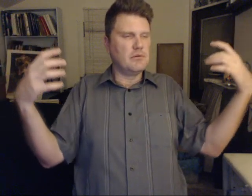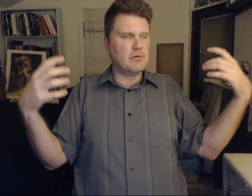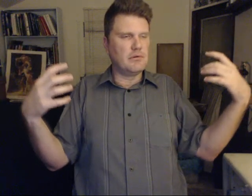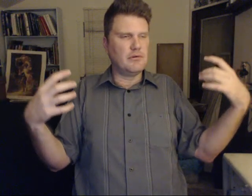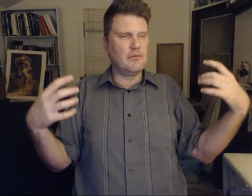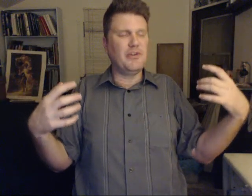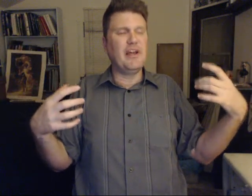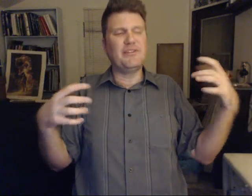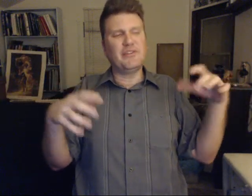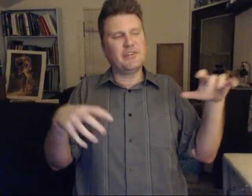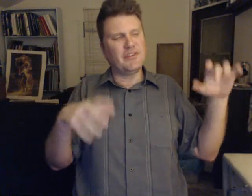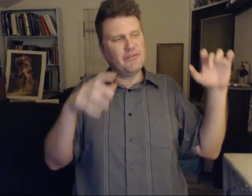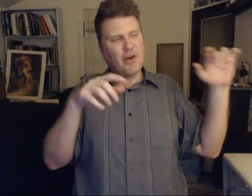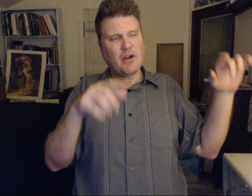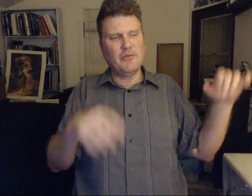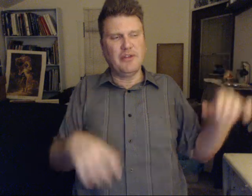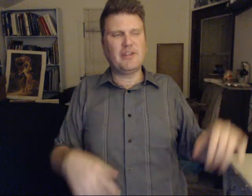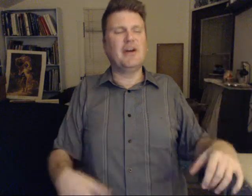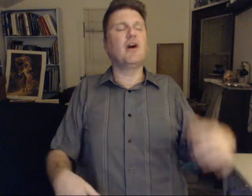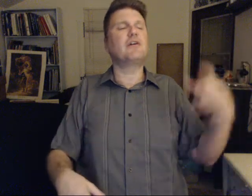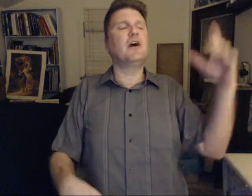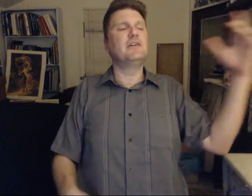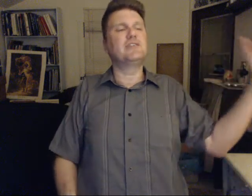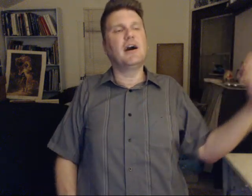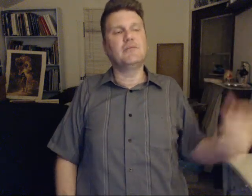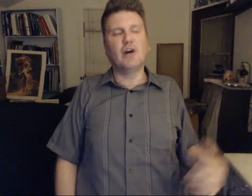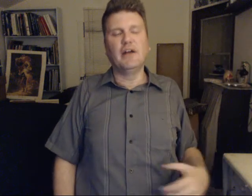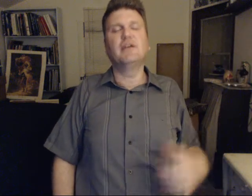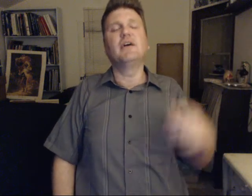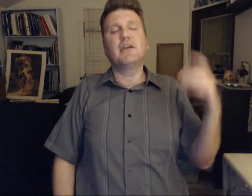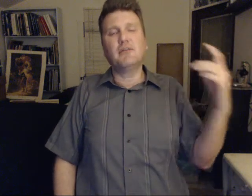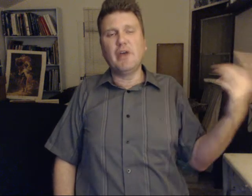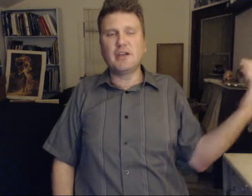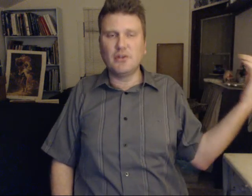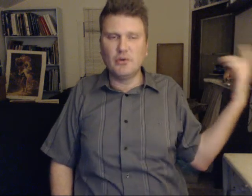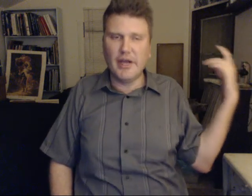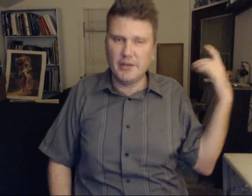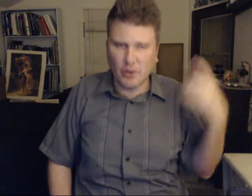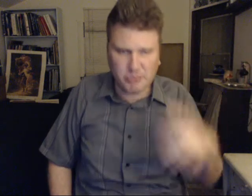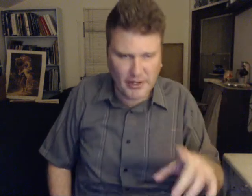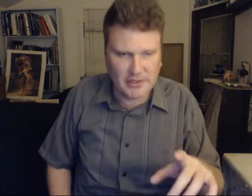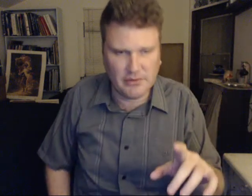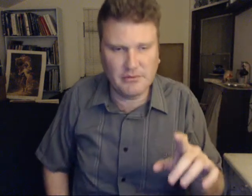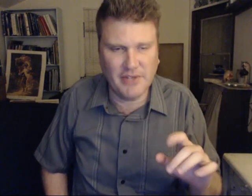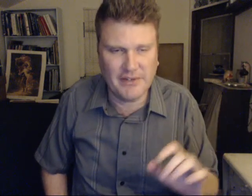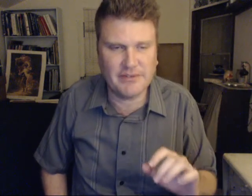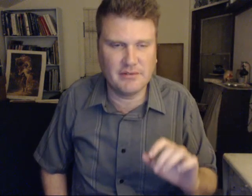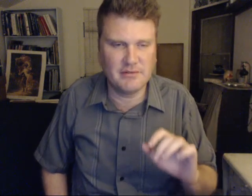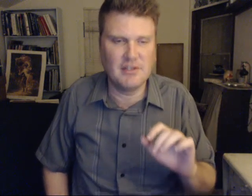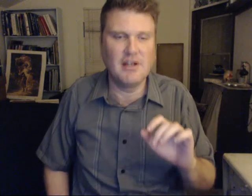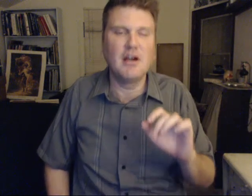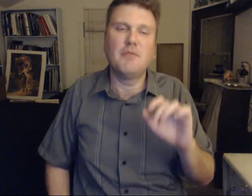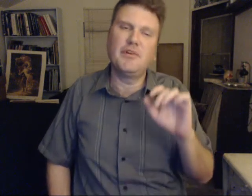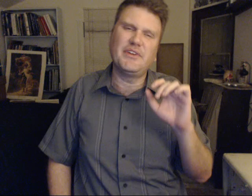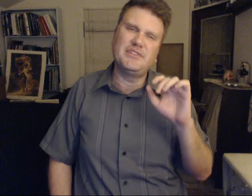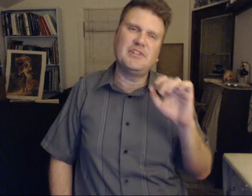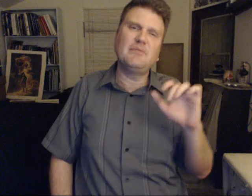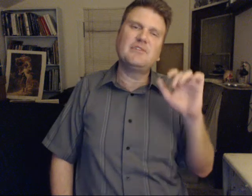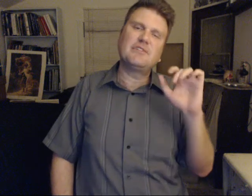But yes, this environment, an archon timeline, can make you, or break you, yes. But the achievements of